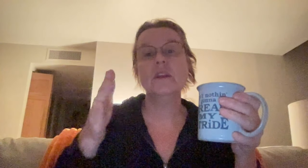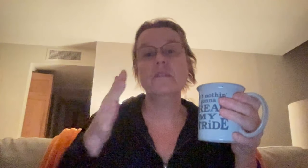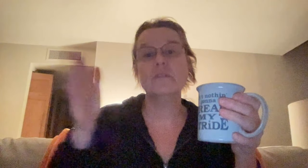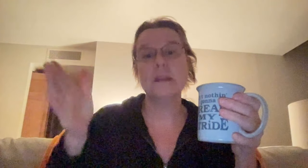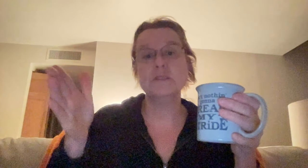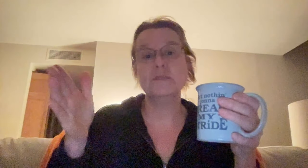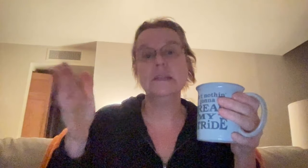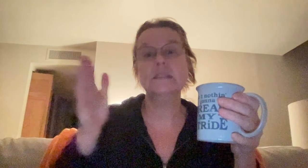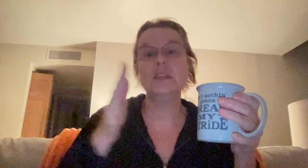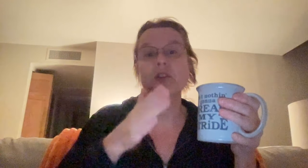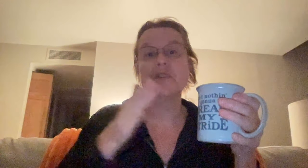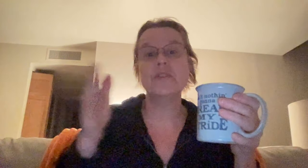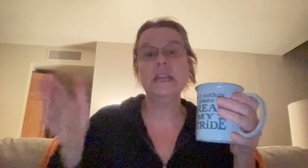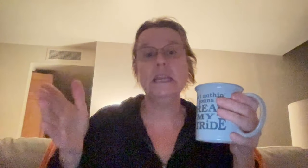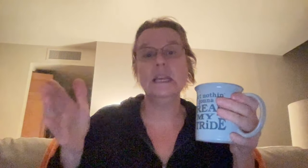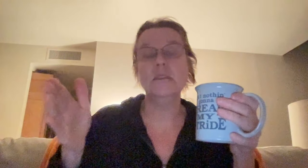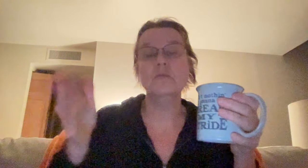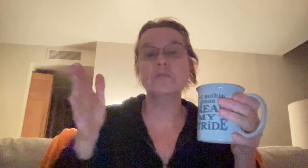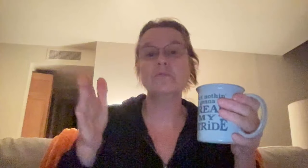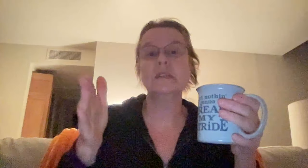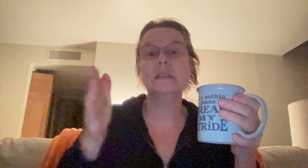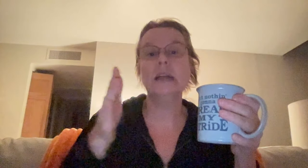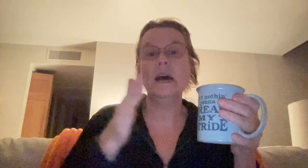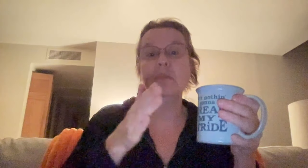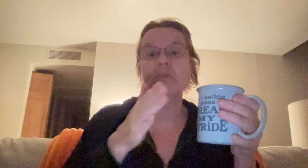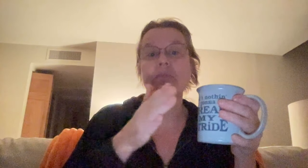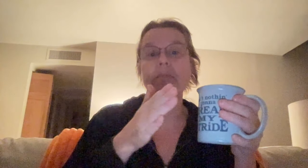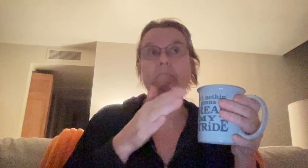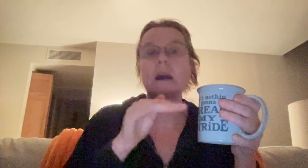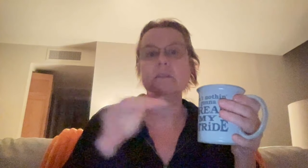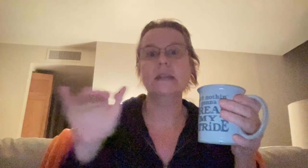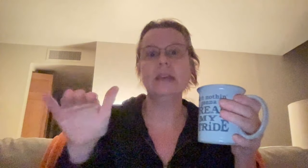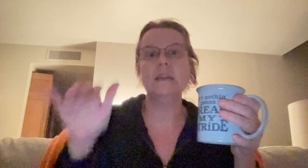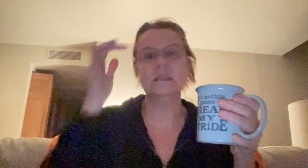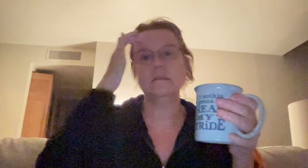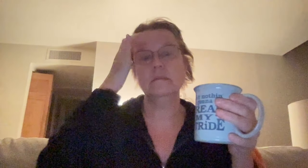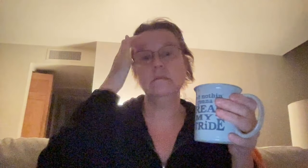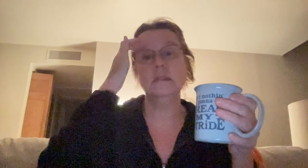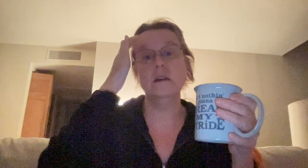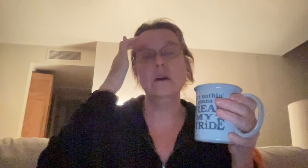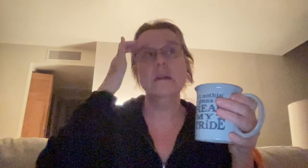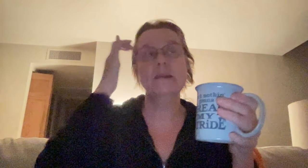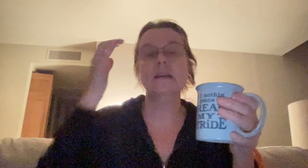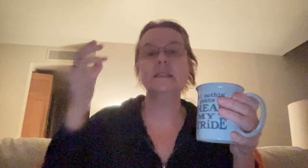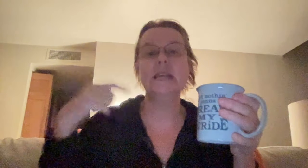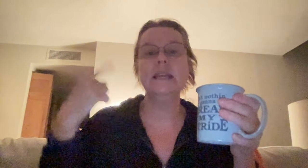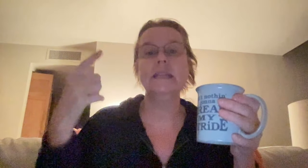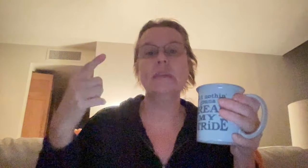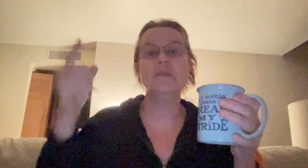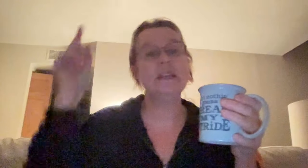for the Myers-Briggs, your thinking would really help moderate that, you know, because anytime you